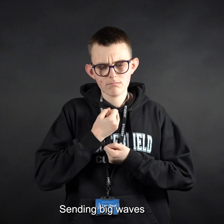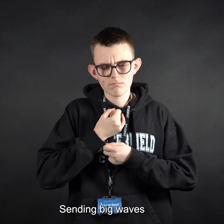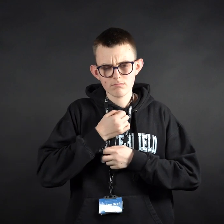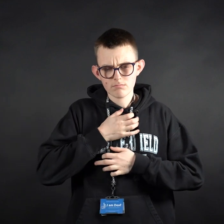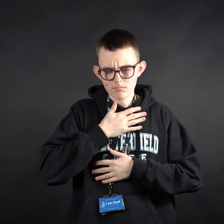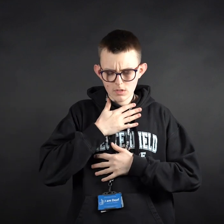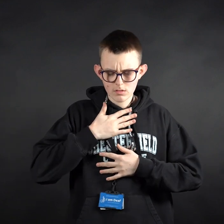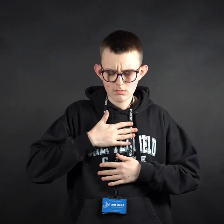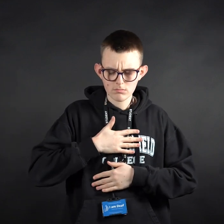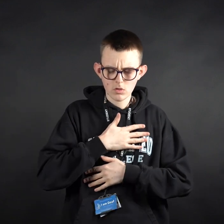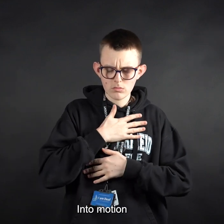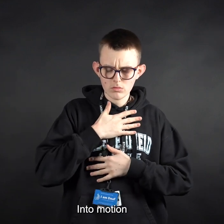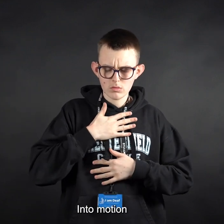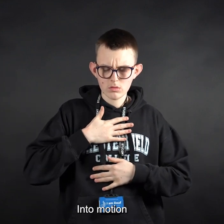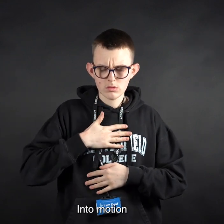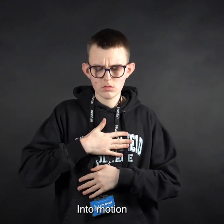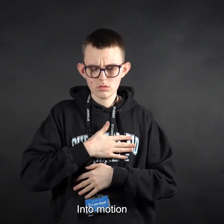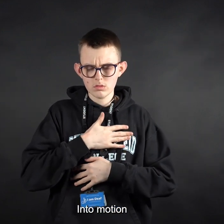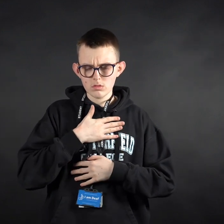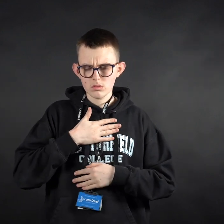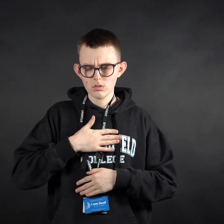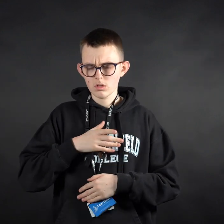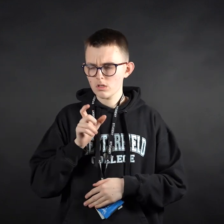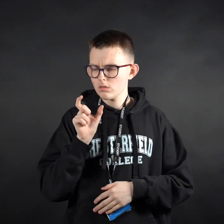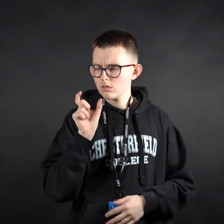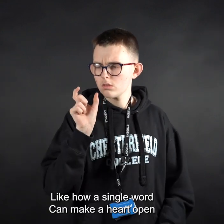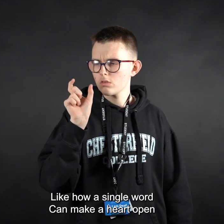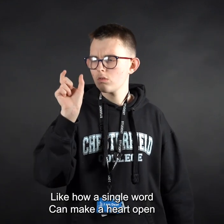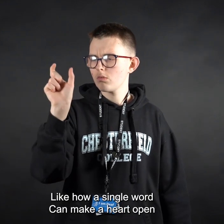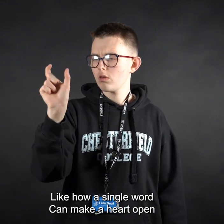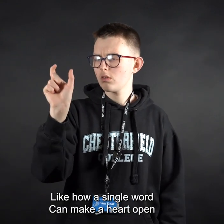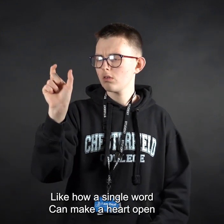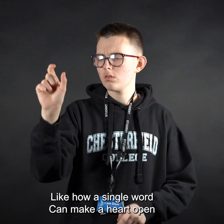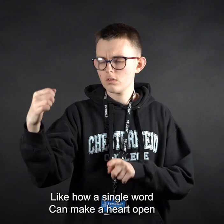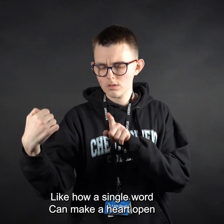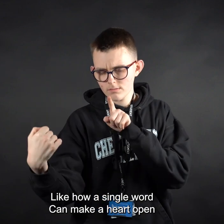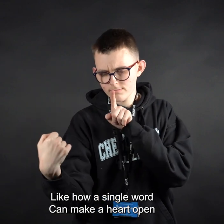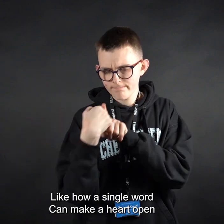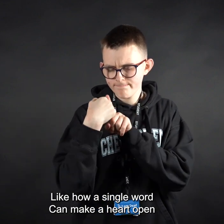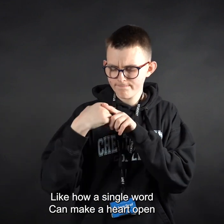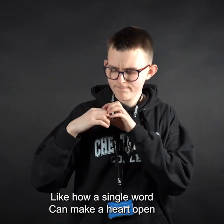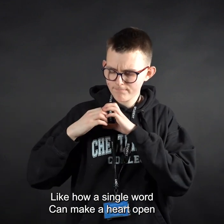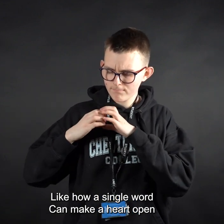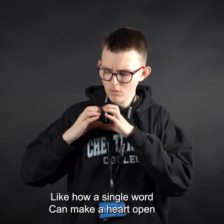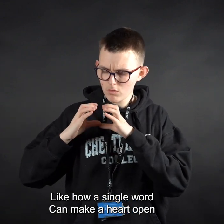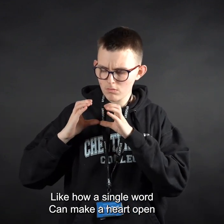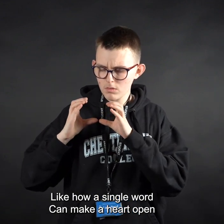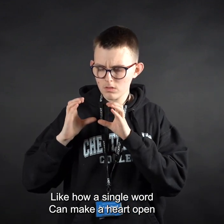Into motion Like how a single word Can make a heart open